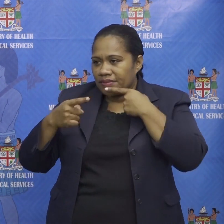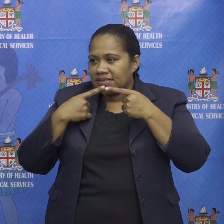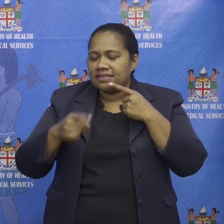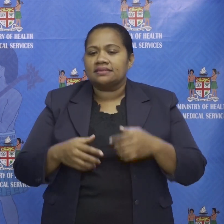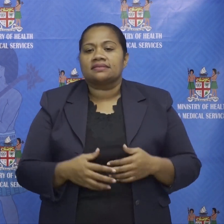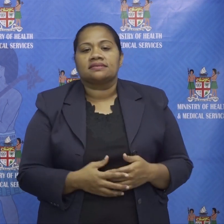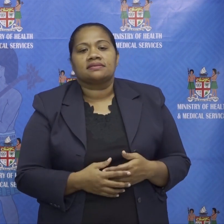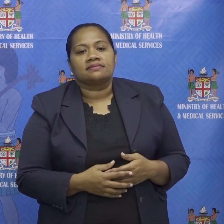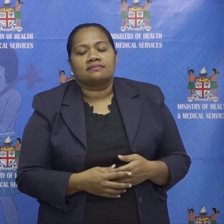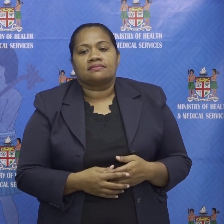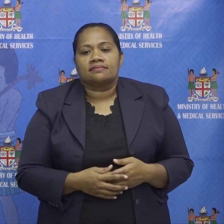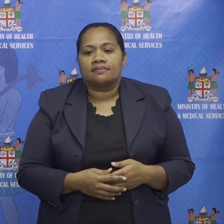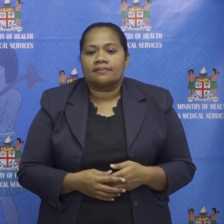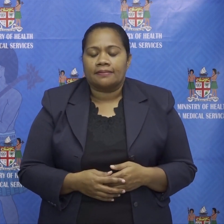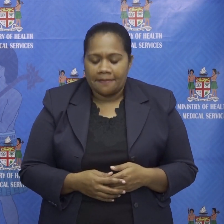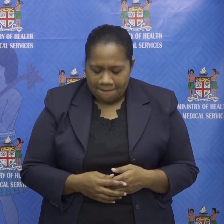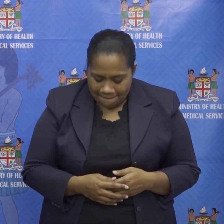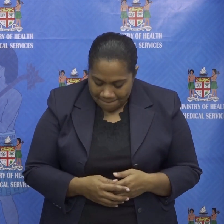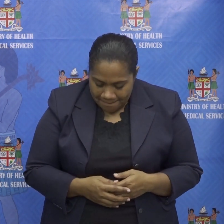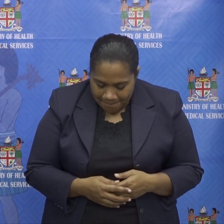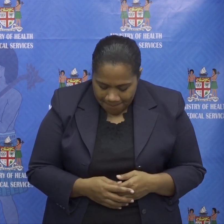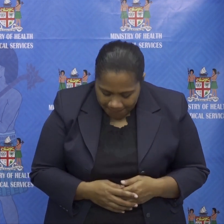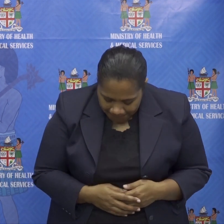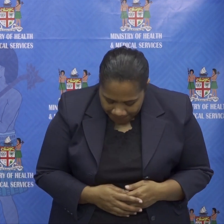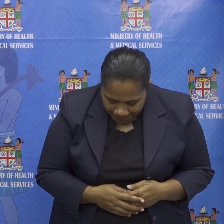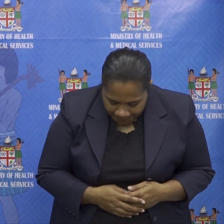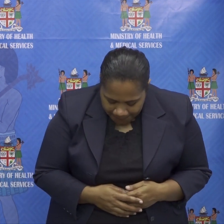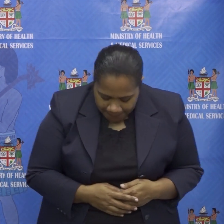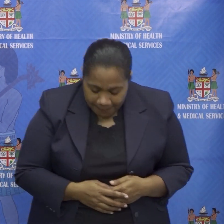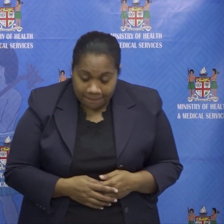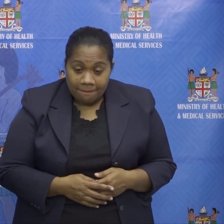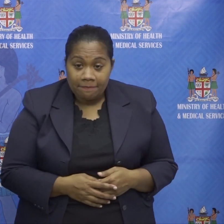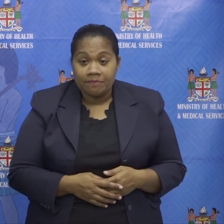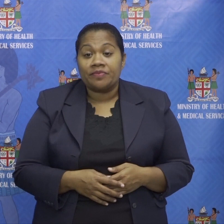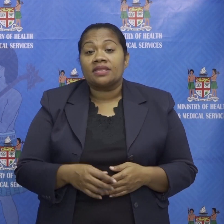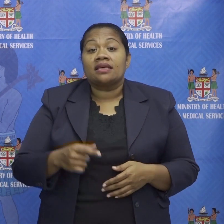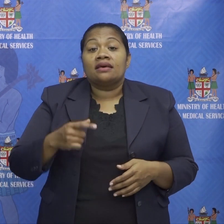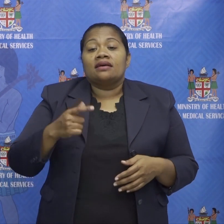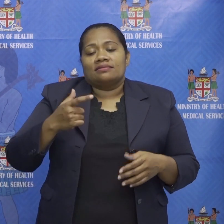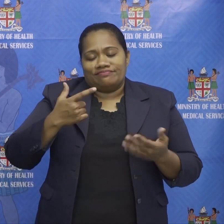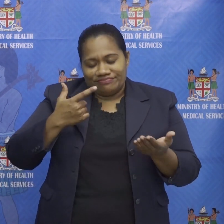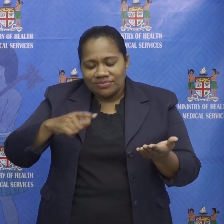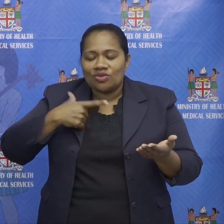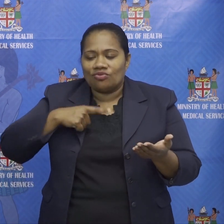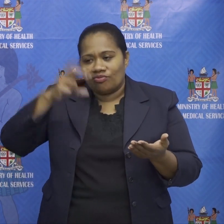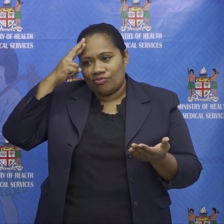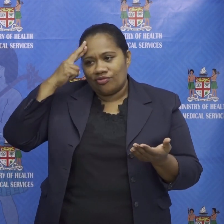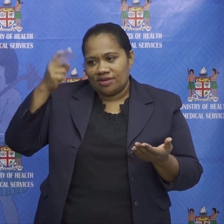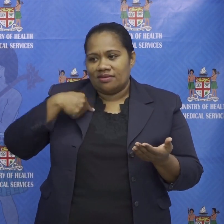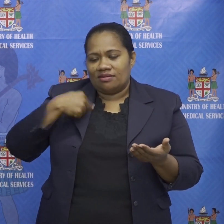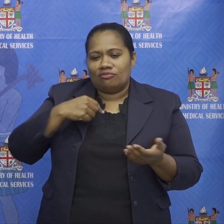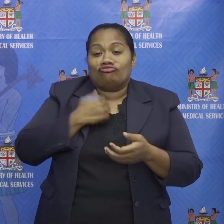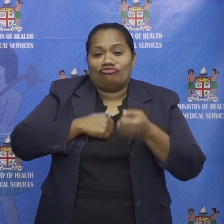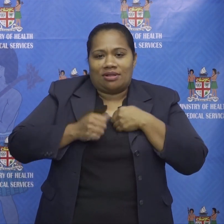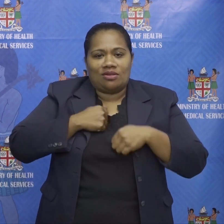you know you know this is one of the reasons why i always struggle when everybody wants to make something mandatory